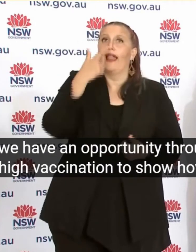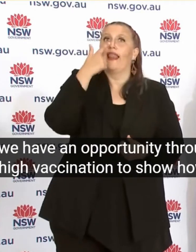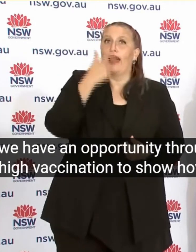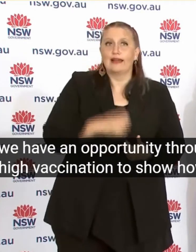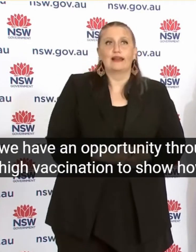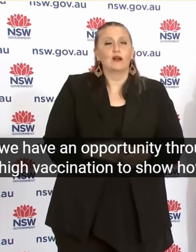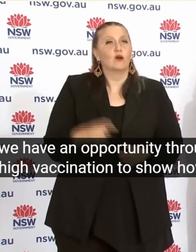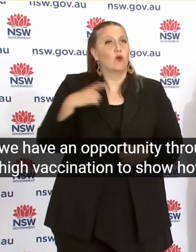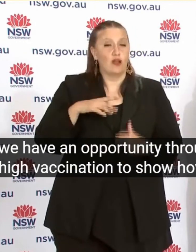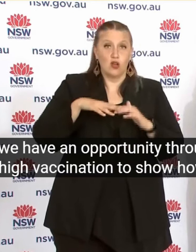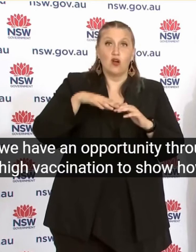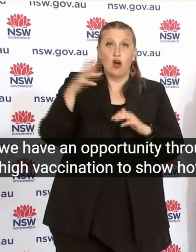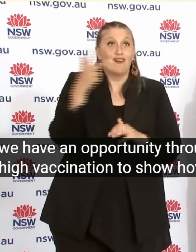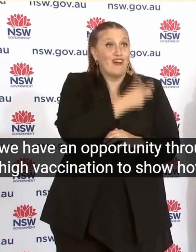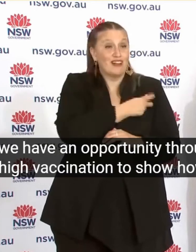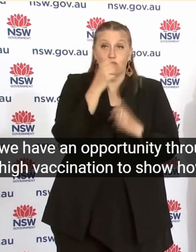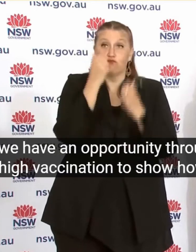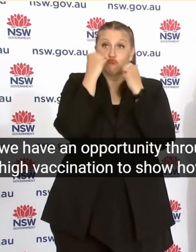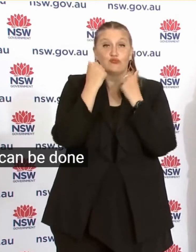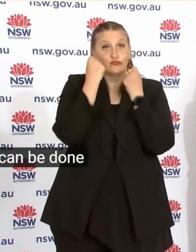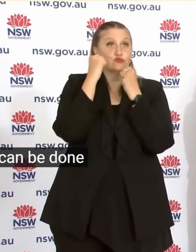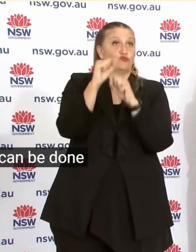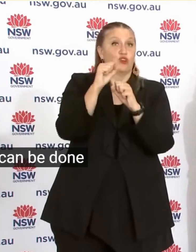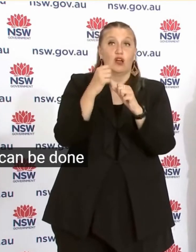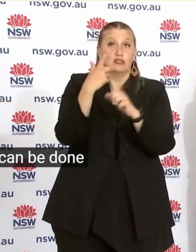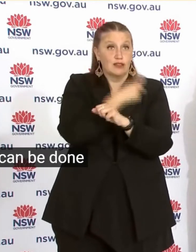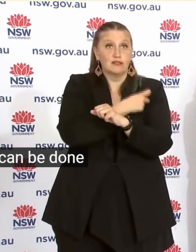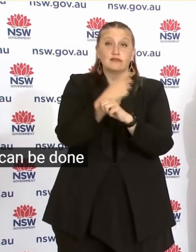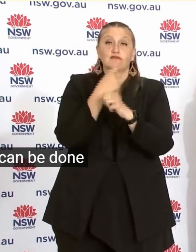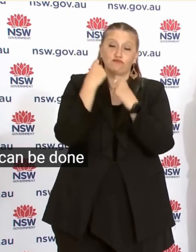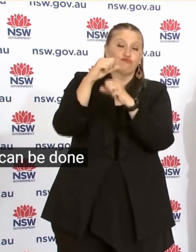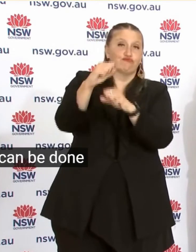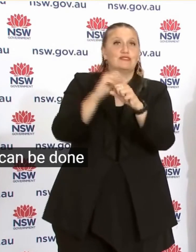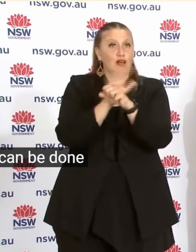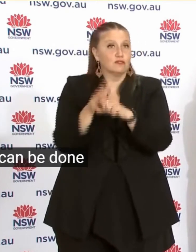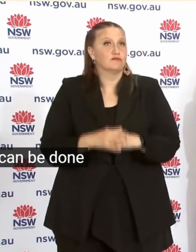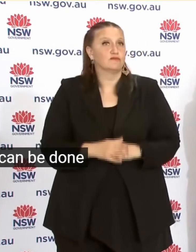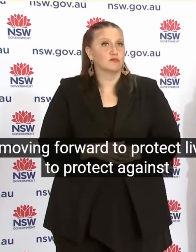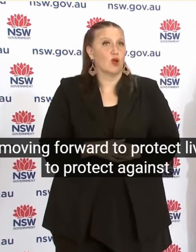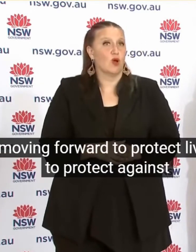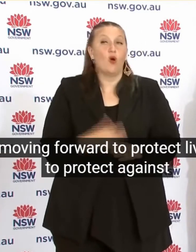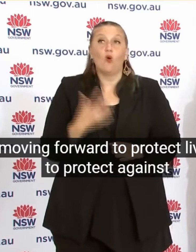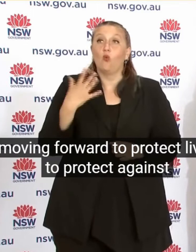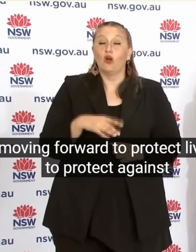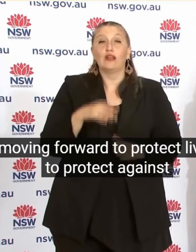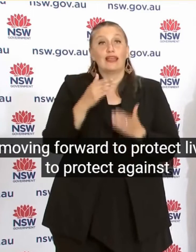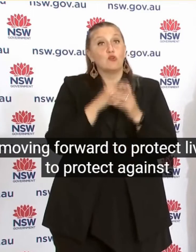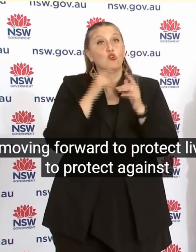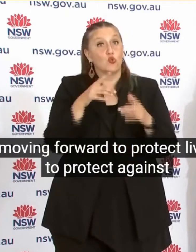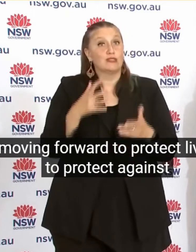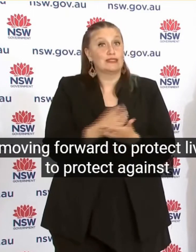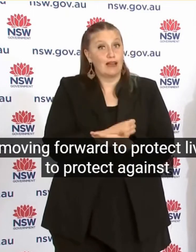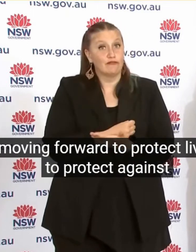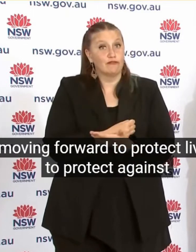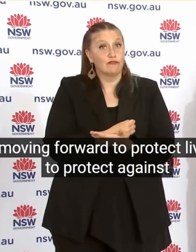Higher Vaccination To Show How It Can Be Done Moving Forward To Protect Lives To Protect Against Hospitalization We Have